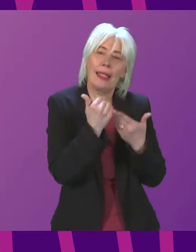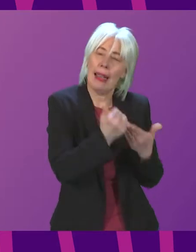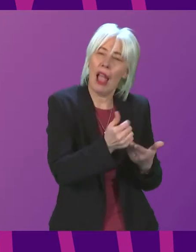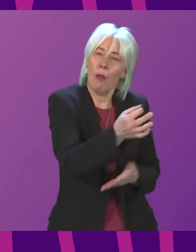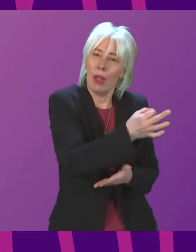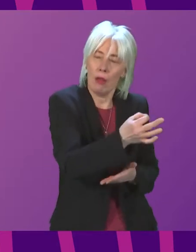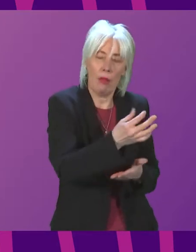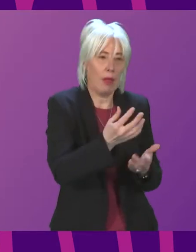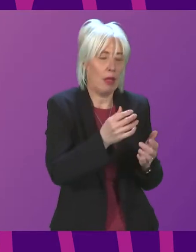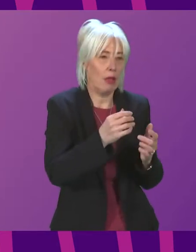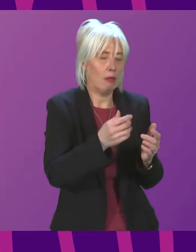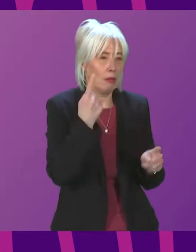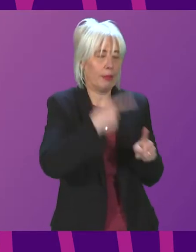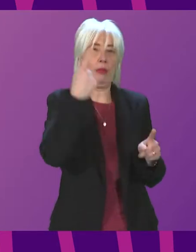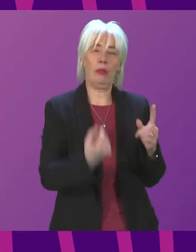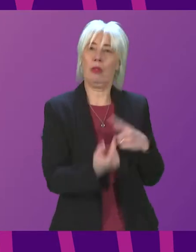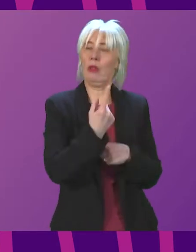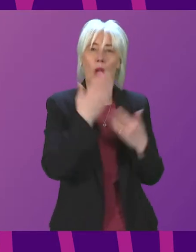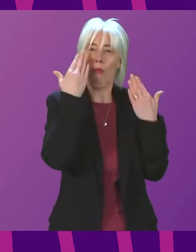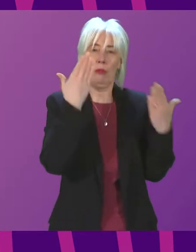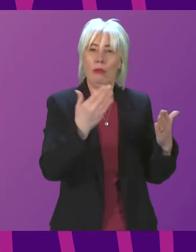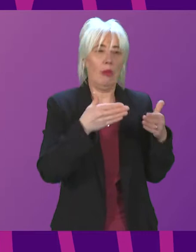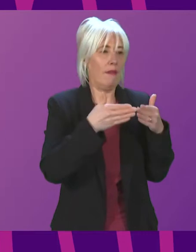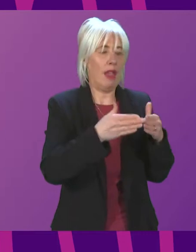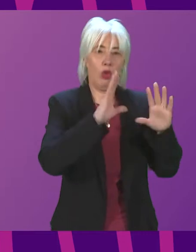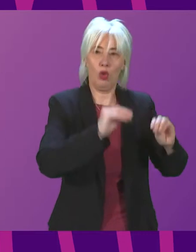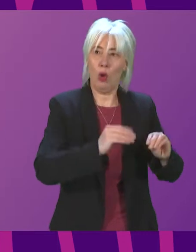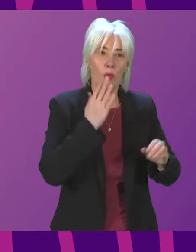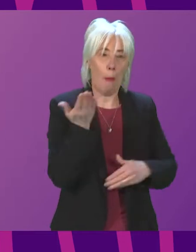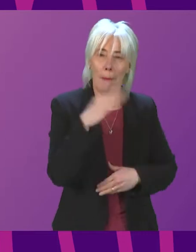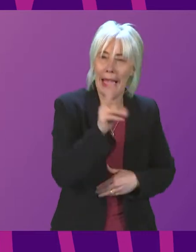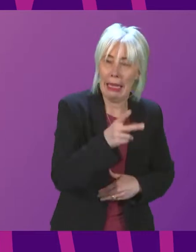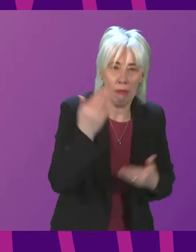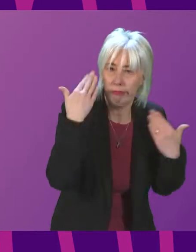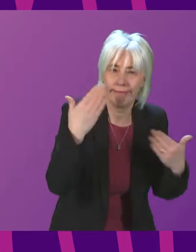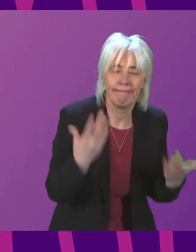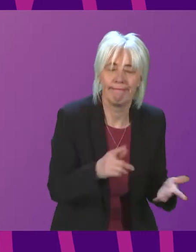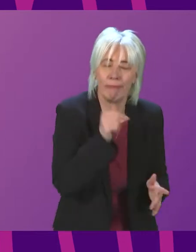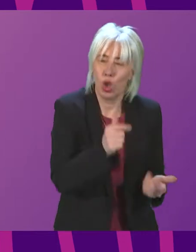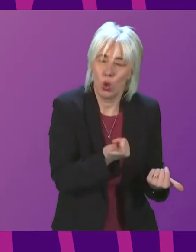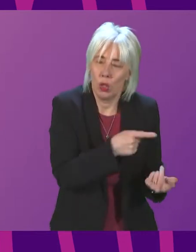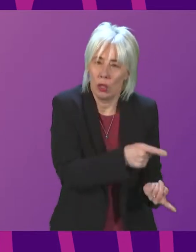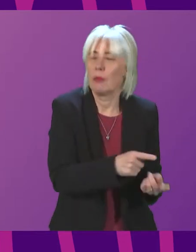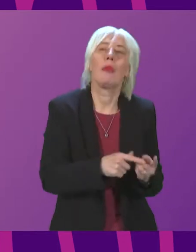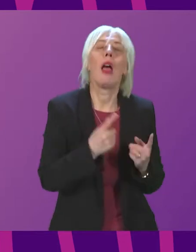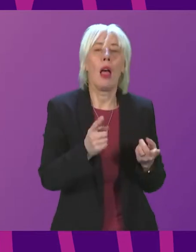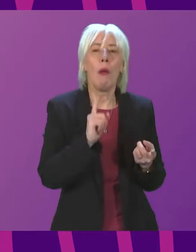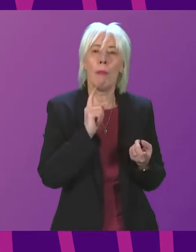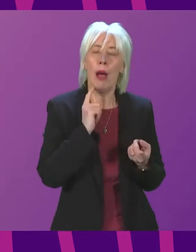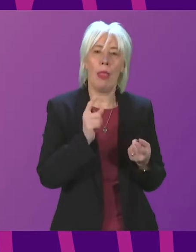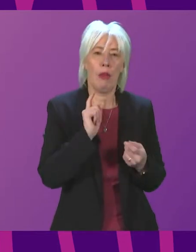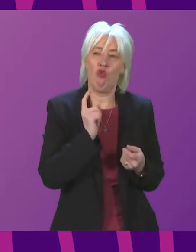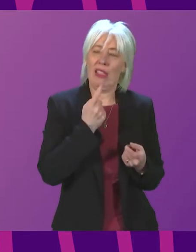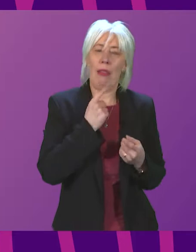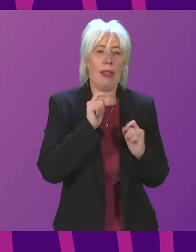ferry service unexpectedly and sometimes without assurance on how quickly normal service can be resumed. The resilience of the fleet that Mr Allen spoke to is